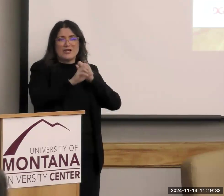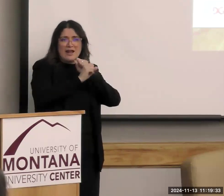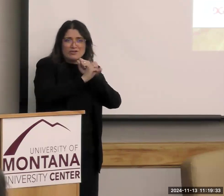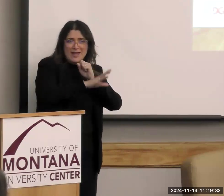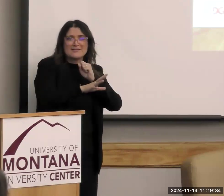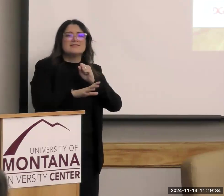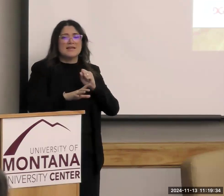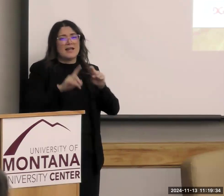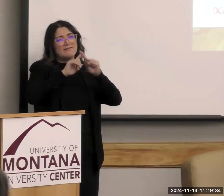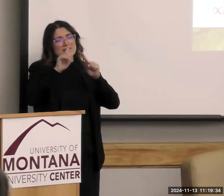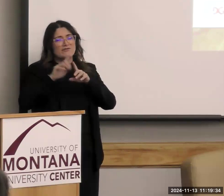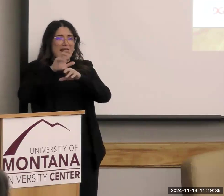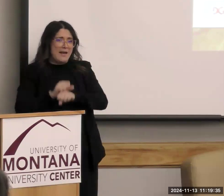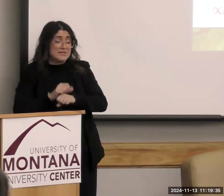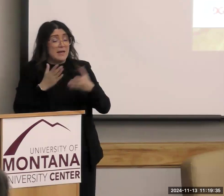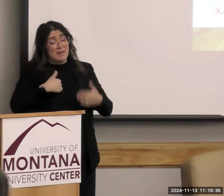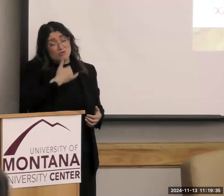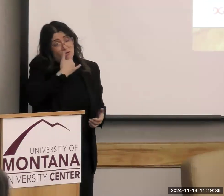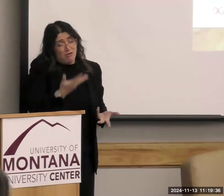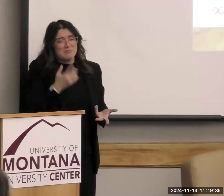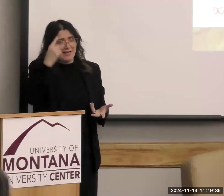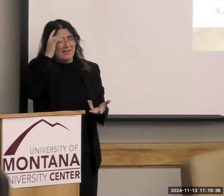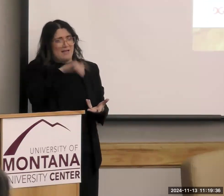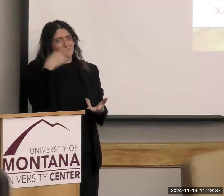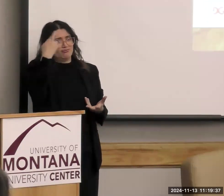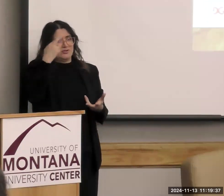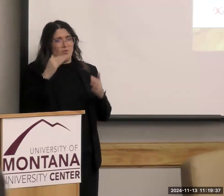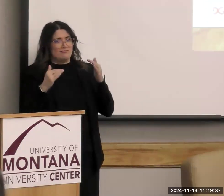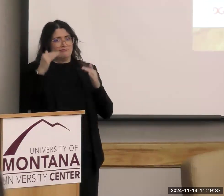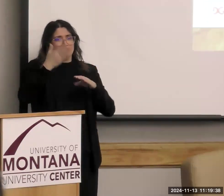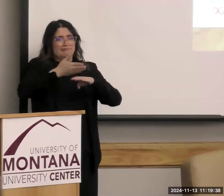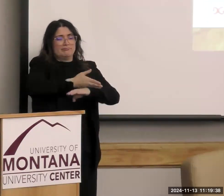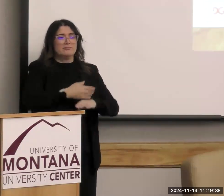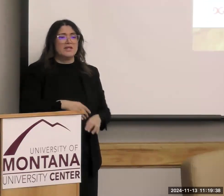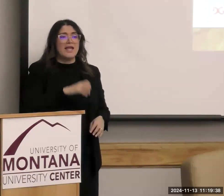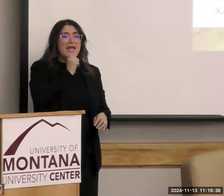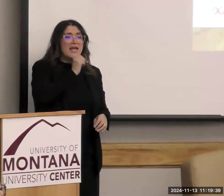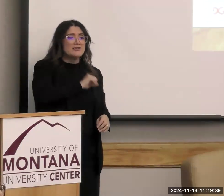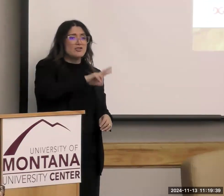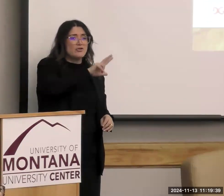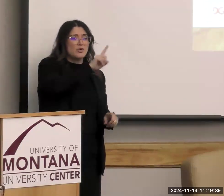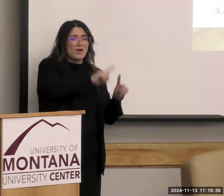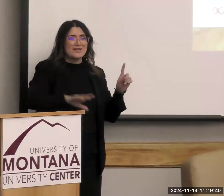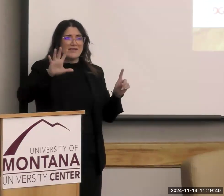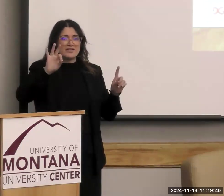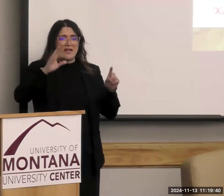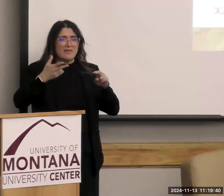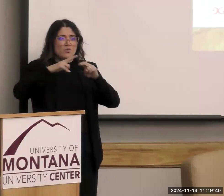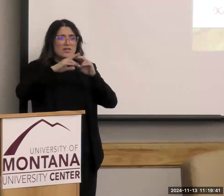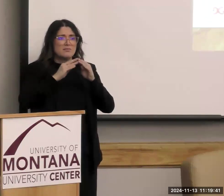different dietary habits. I might be wrong, but I think that's what it is. Ages 31 to 59, they rise up a little bit.